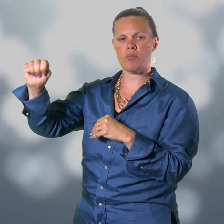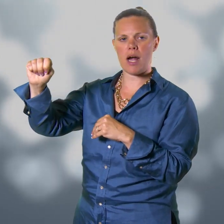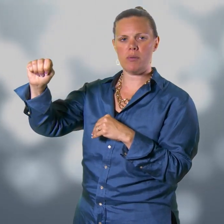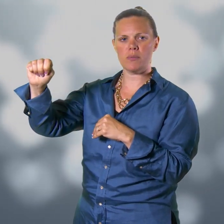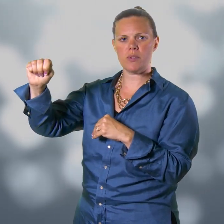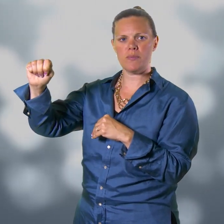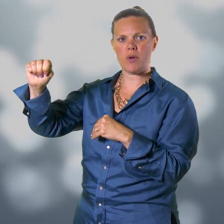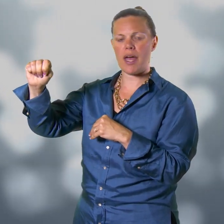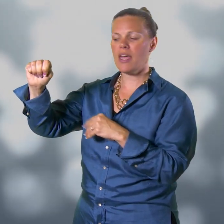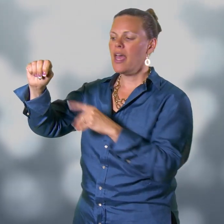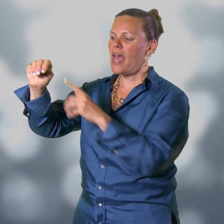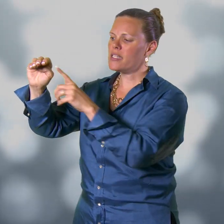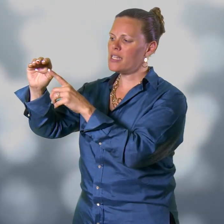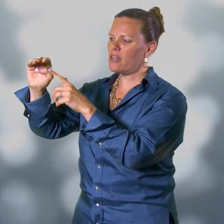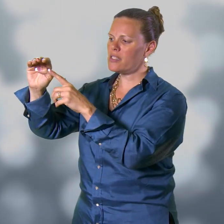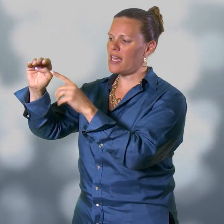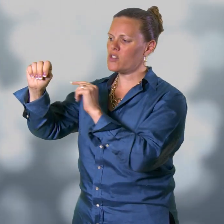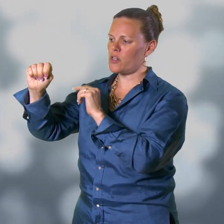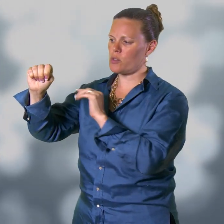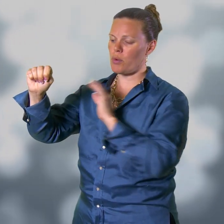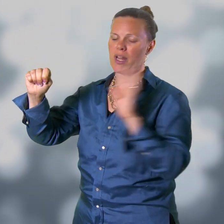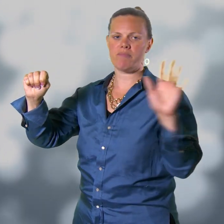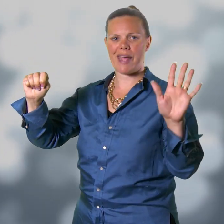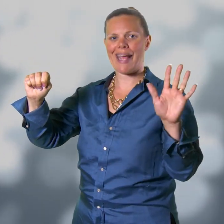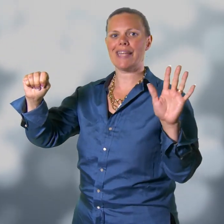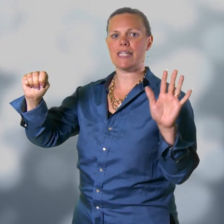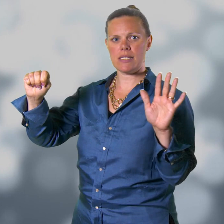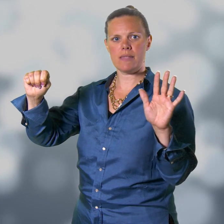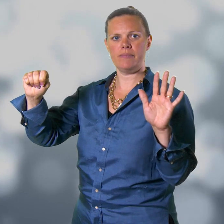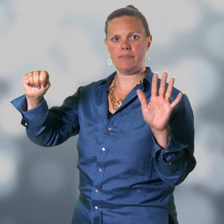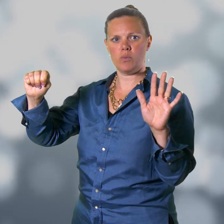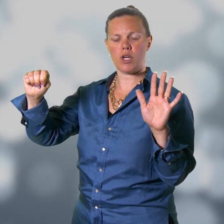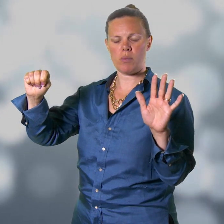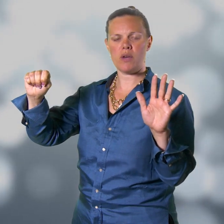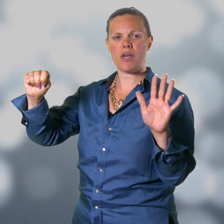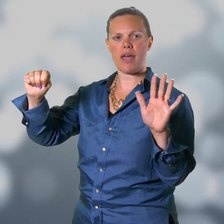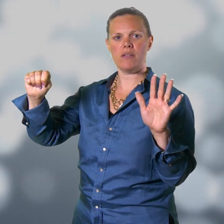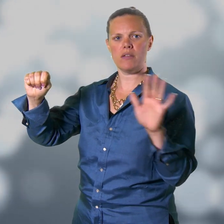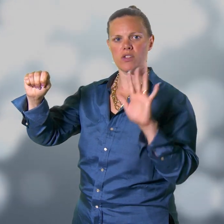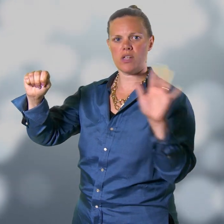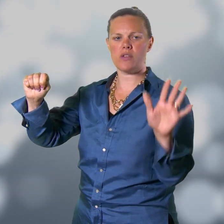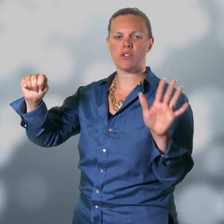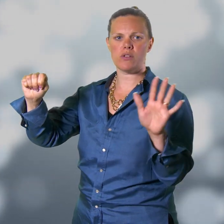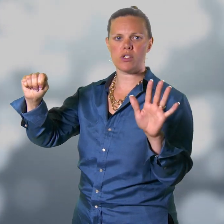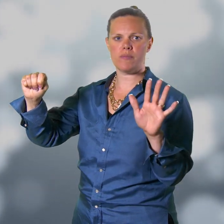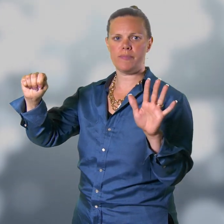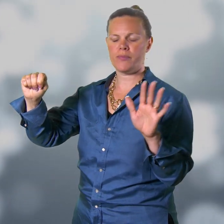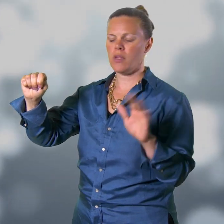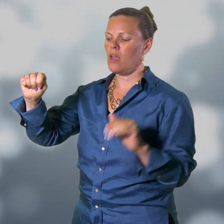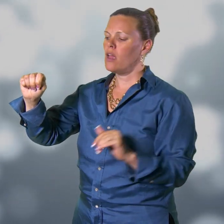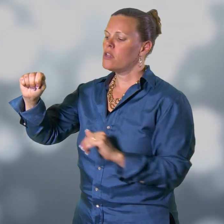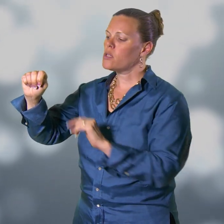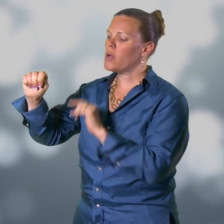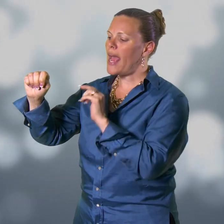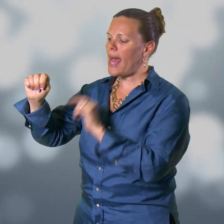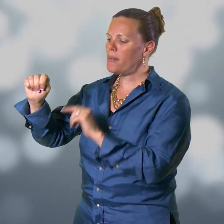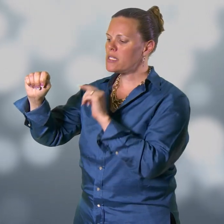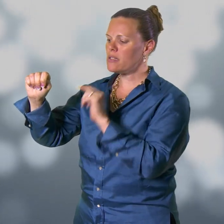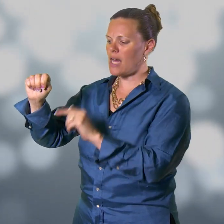problems, okay? And to tell the downstairs brain, I got this, we're going to be okay, there's another solution. So what happens a lot